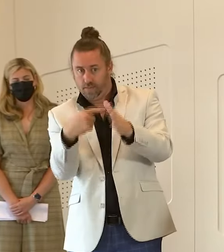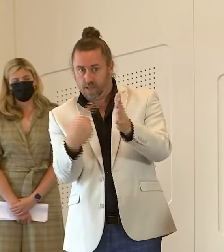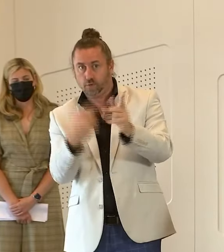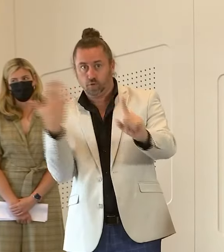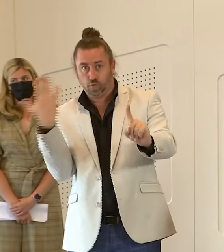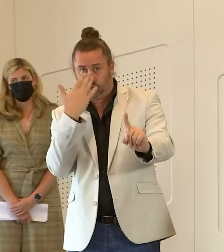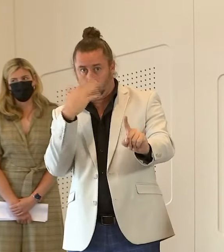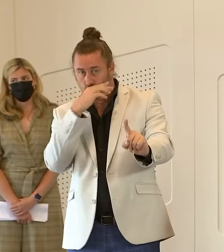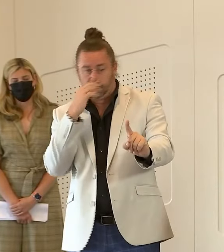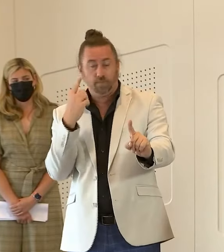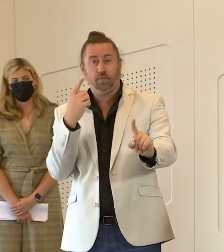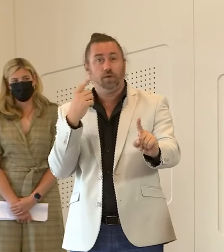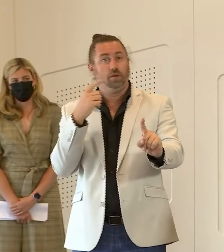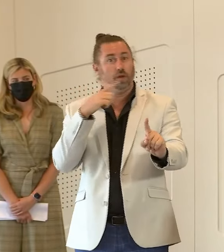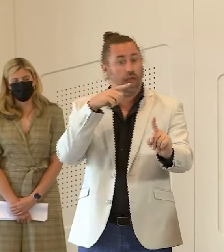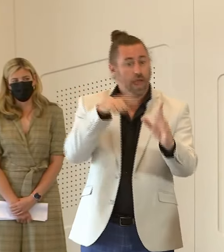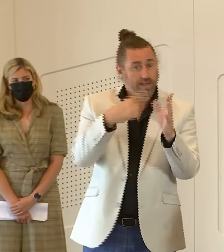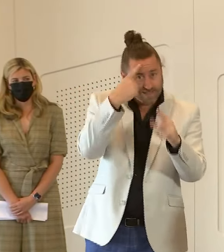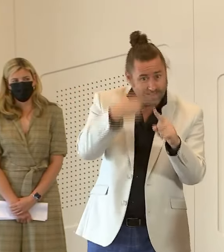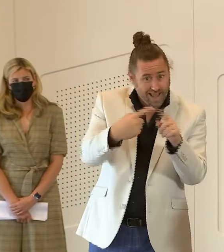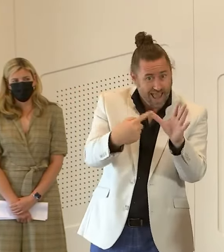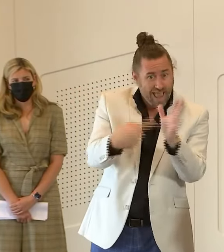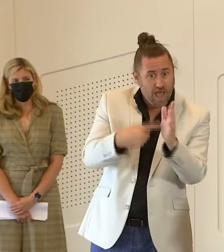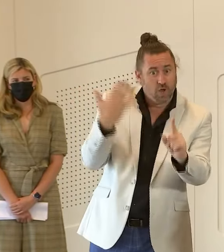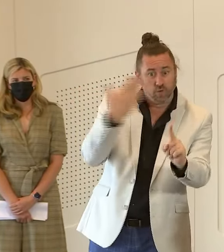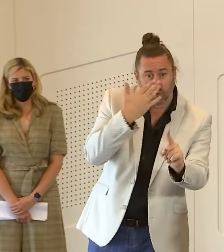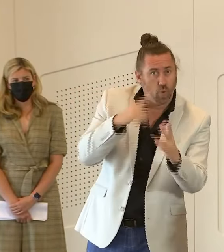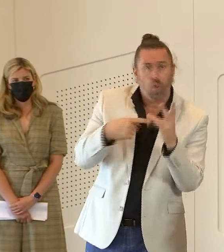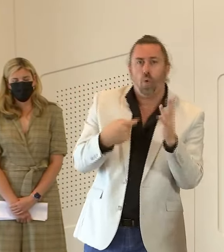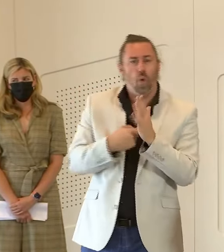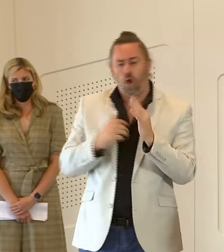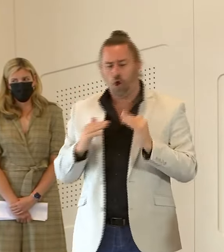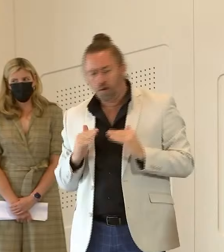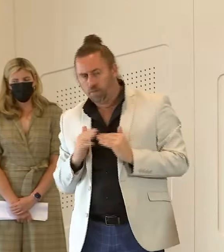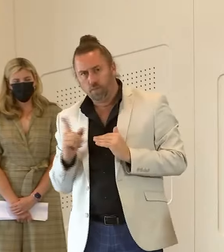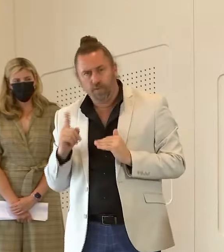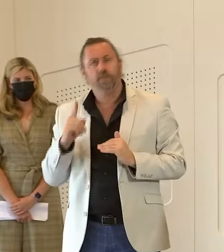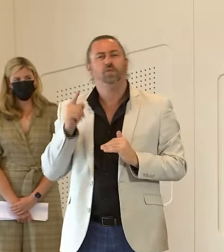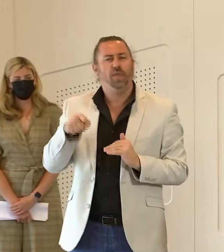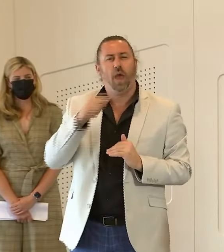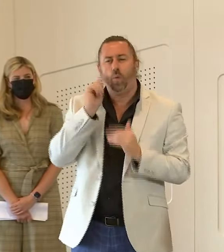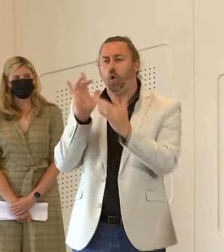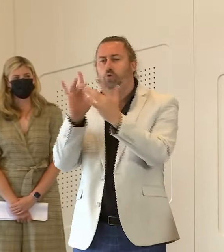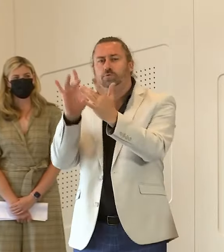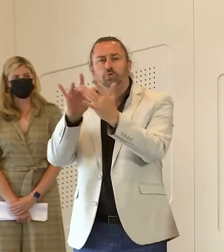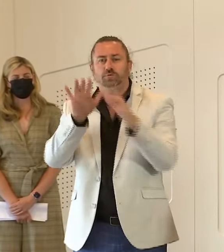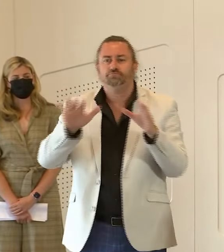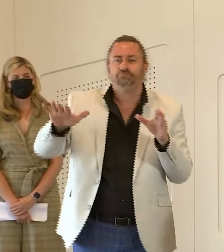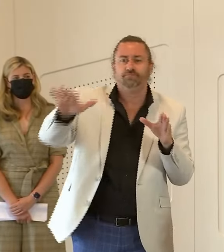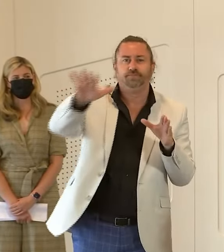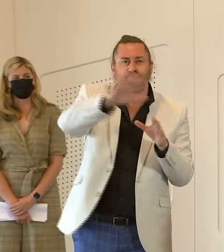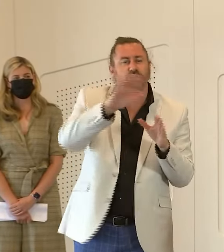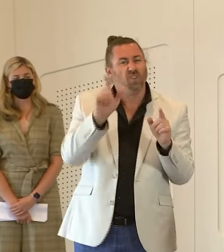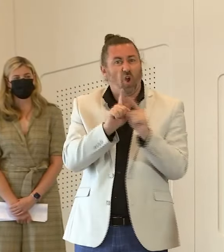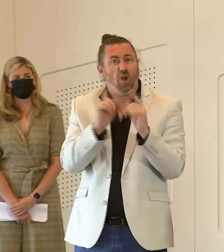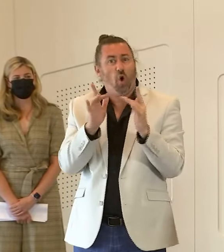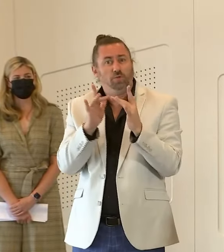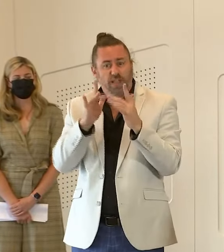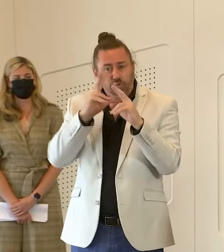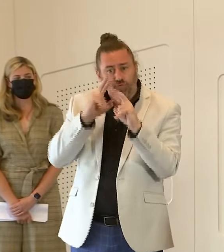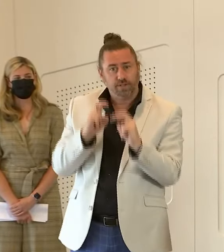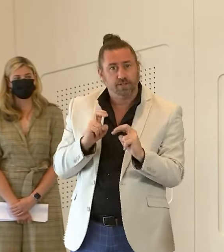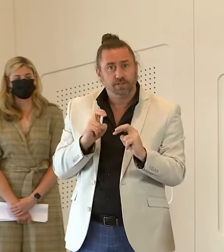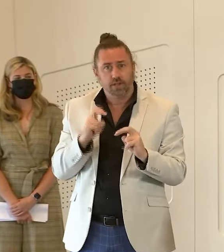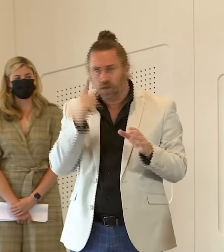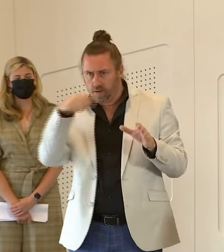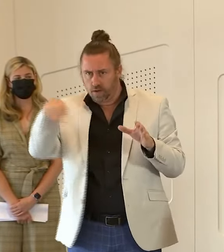was um well at the school and the public health unit will still do the normal contact tracing to define well who needs